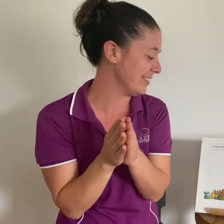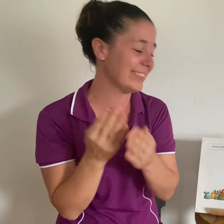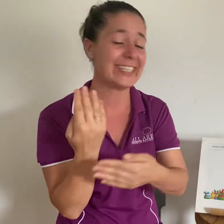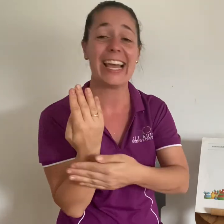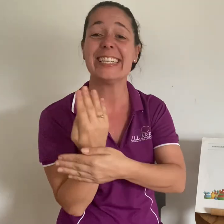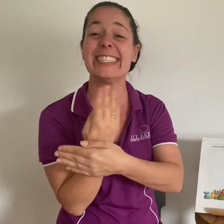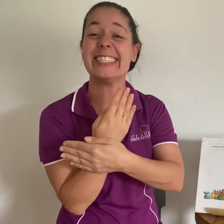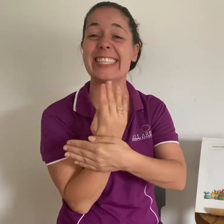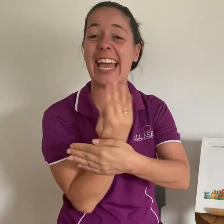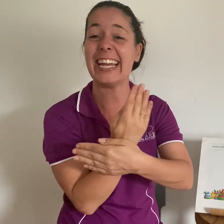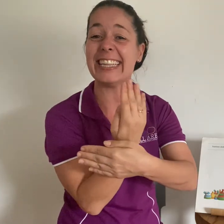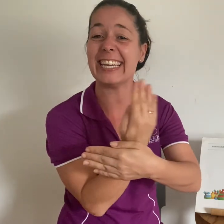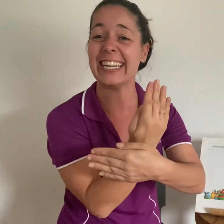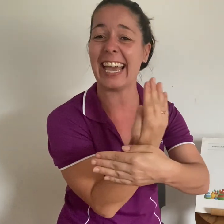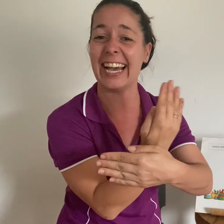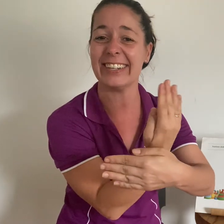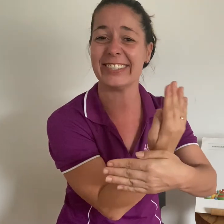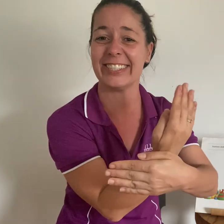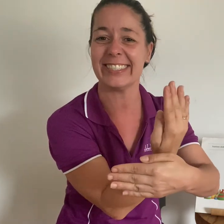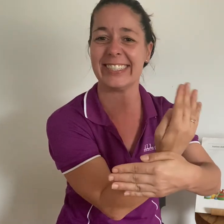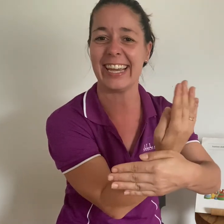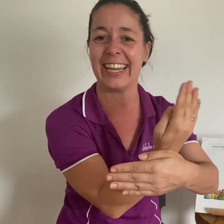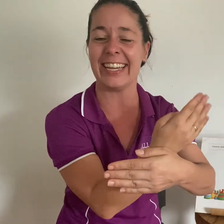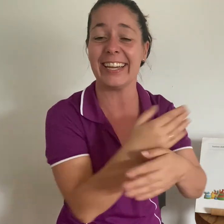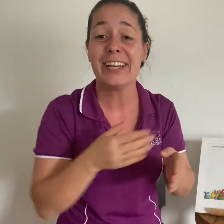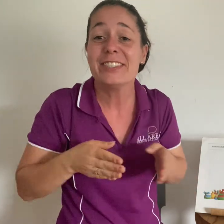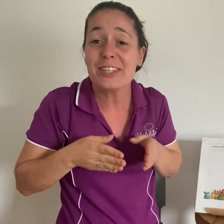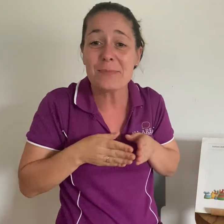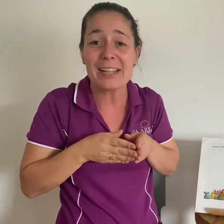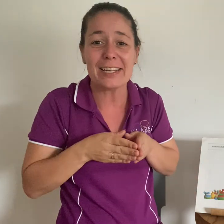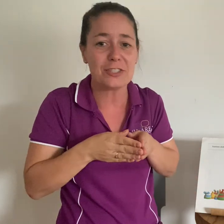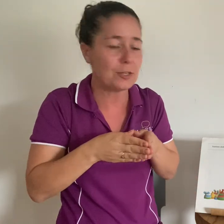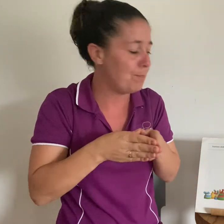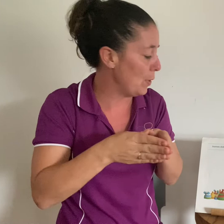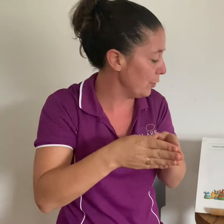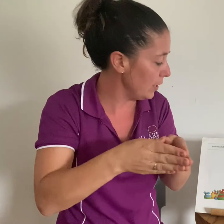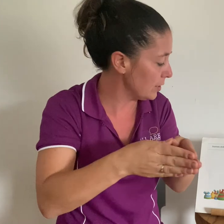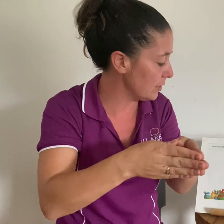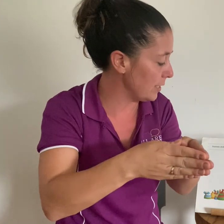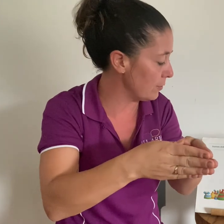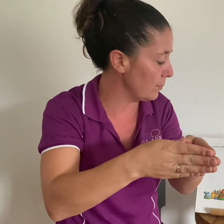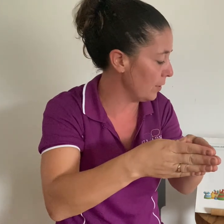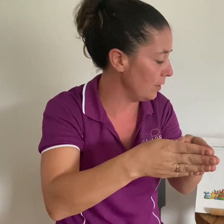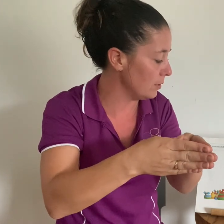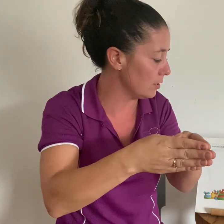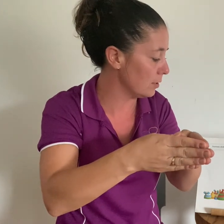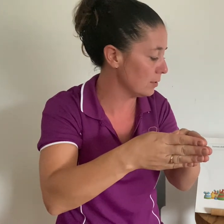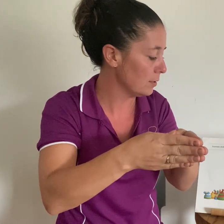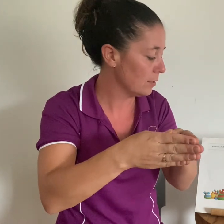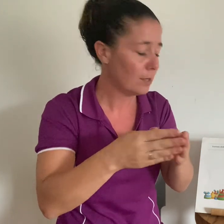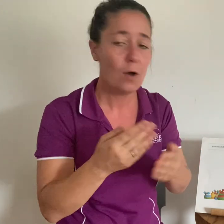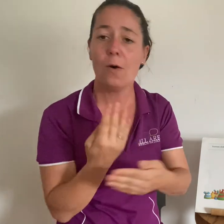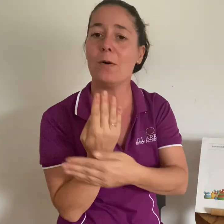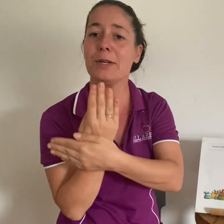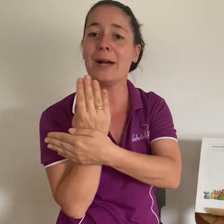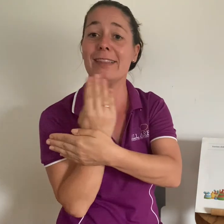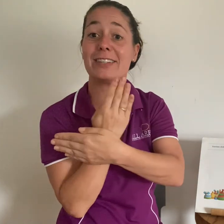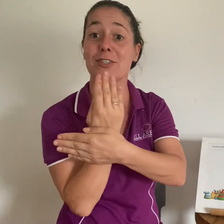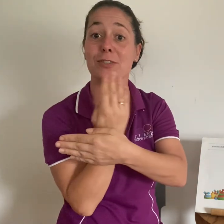sailing out to sea so you might like to do boat because they're on a boat or you might like to do